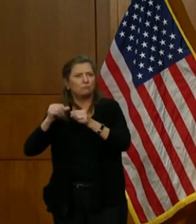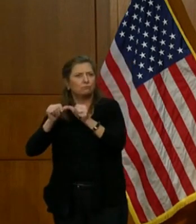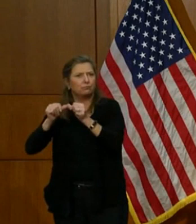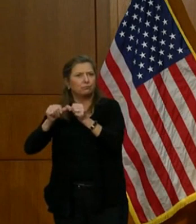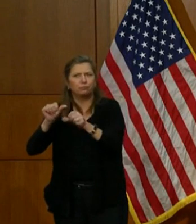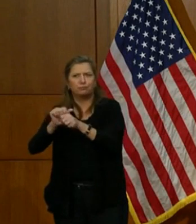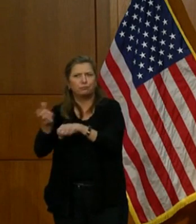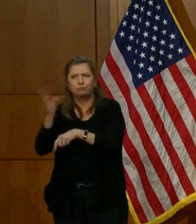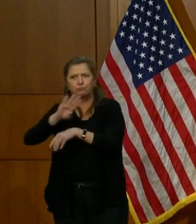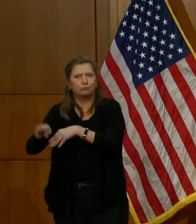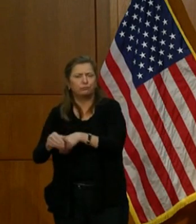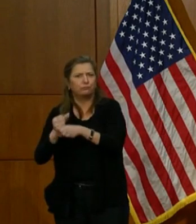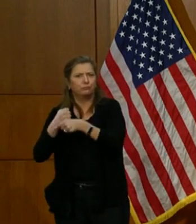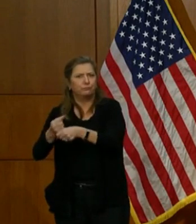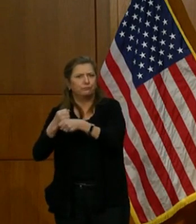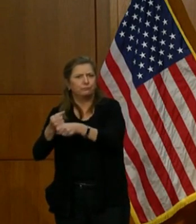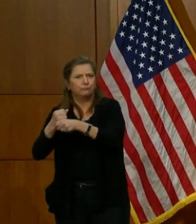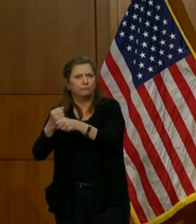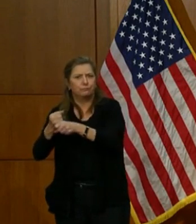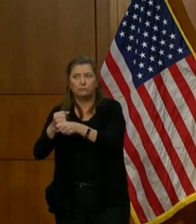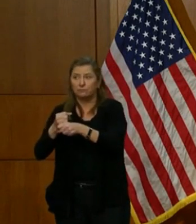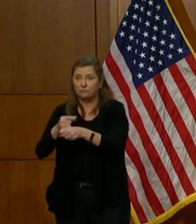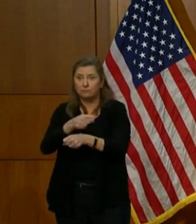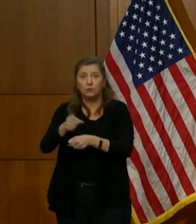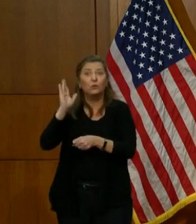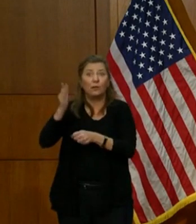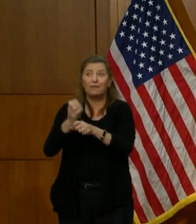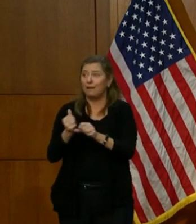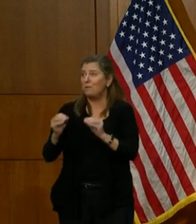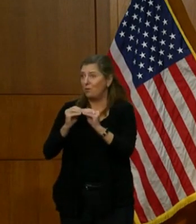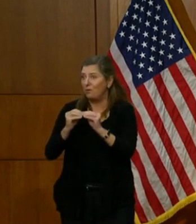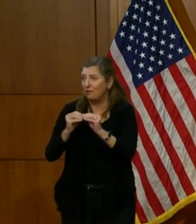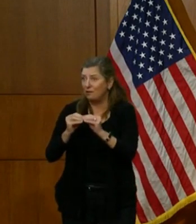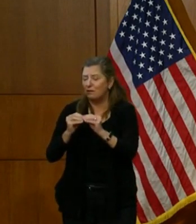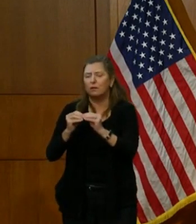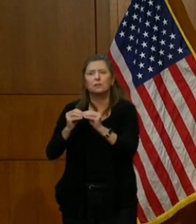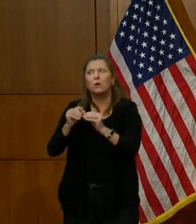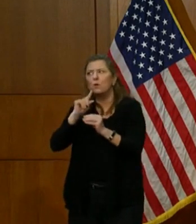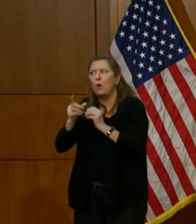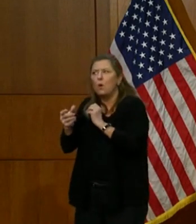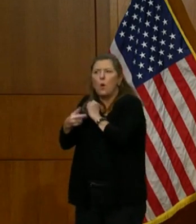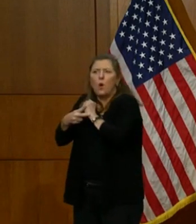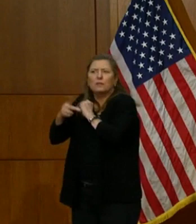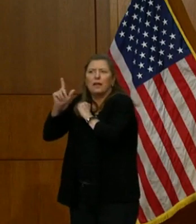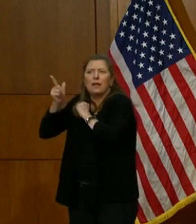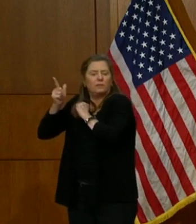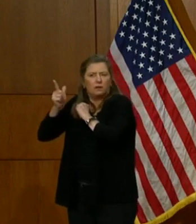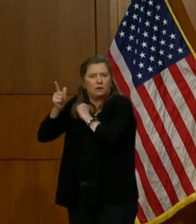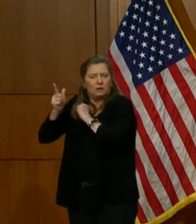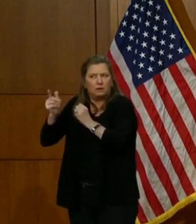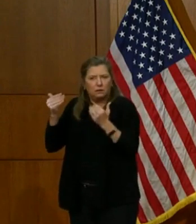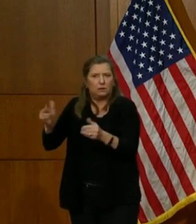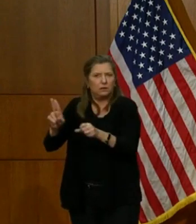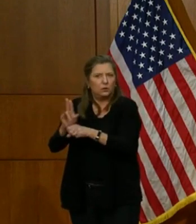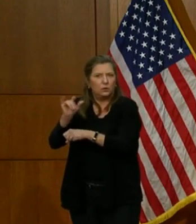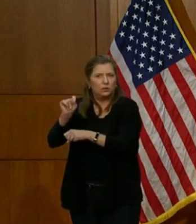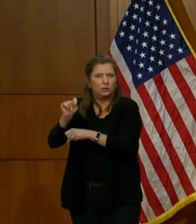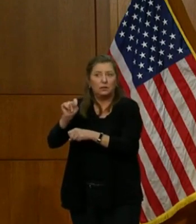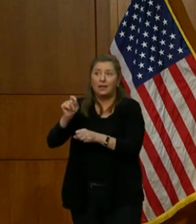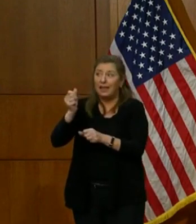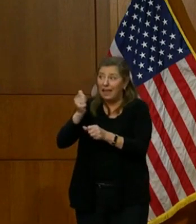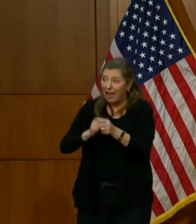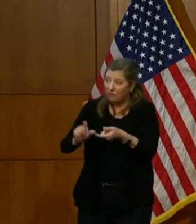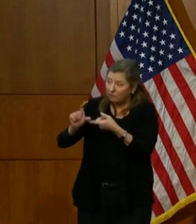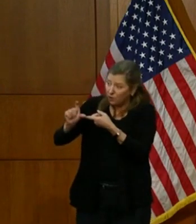They're working around the clock. And you're going to get more. So don't save anything. You're going to get every dose